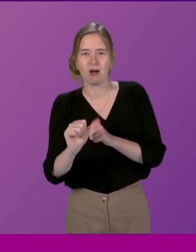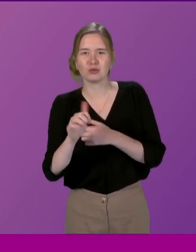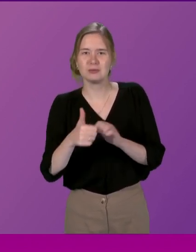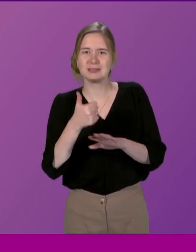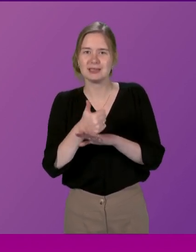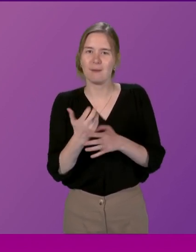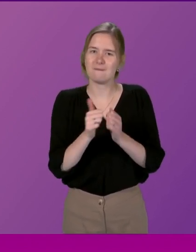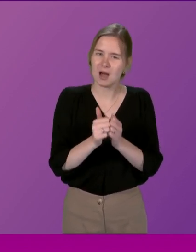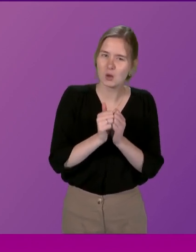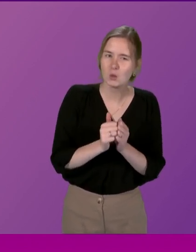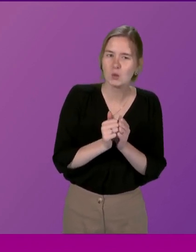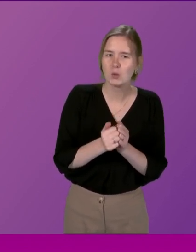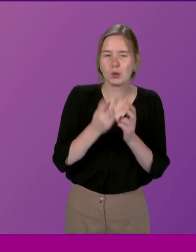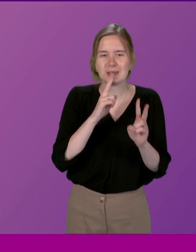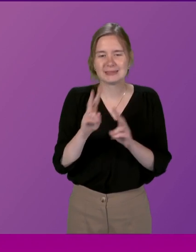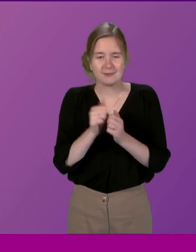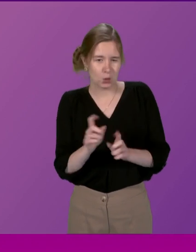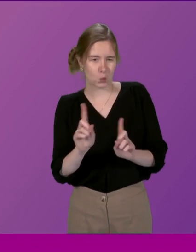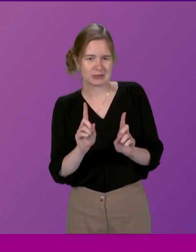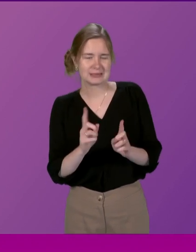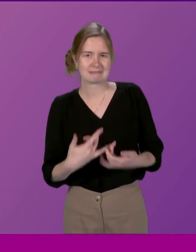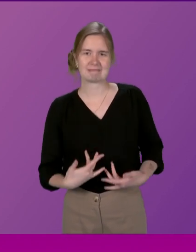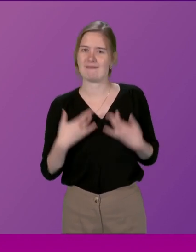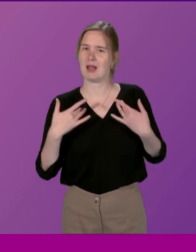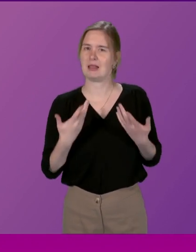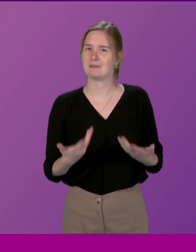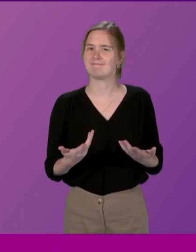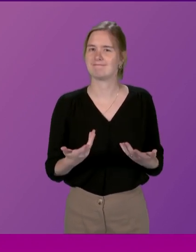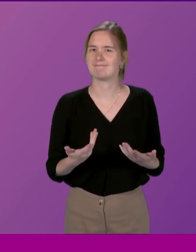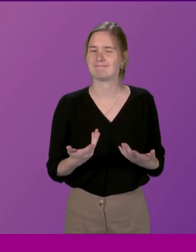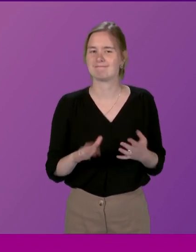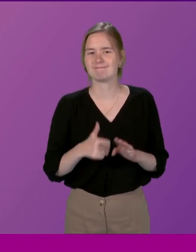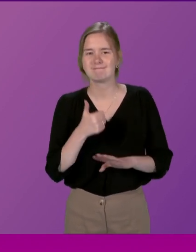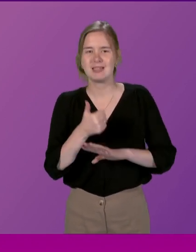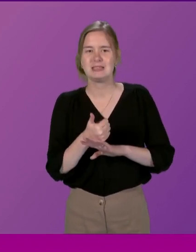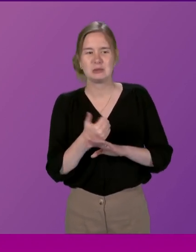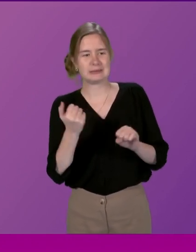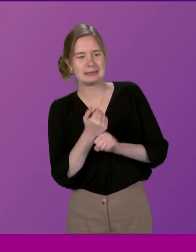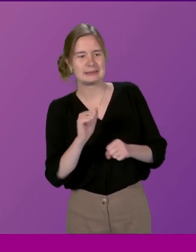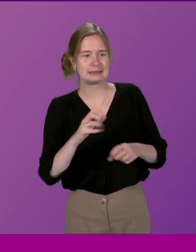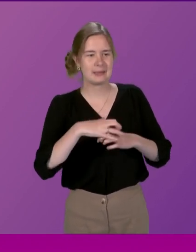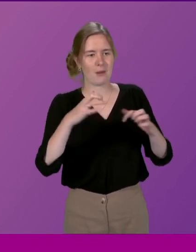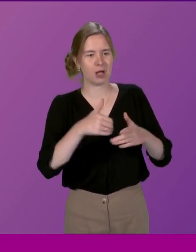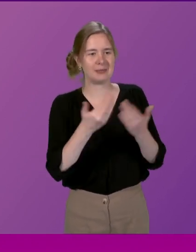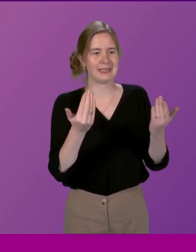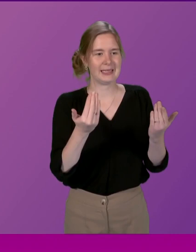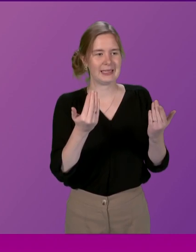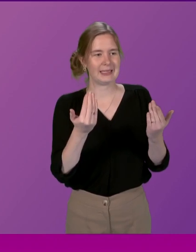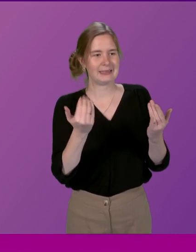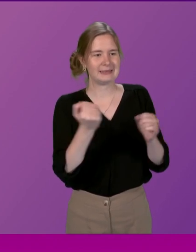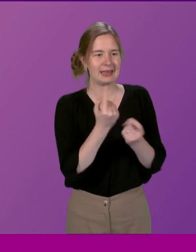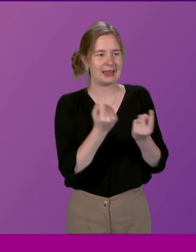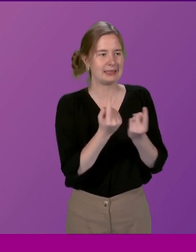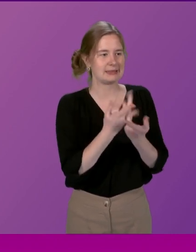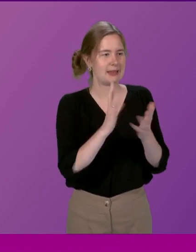what the value of that had been seen to be it was felt that they had kind of landed done their thing and gone away again and that there was no actually